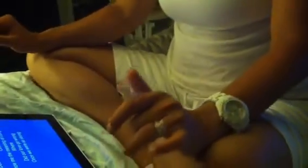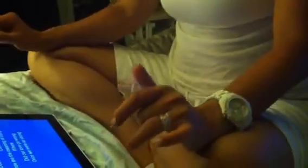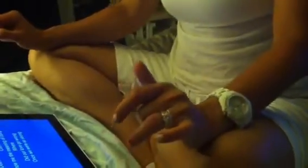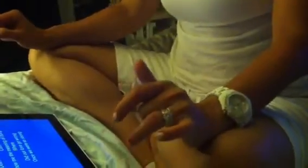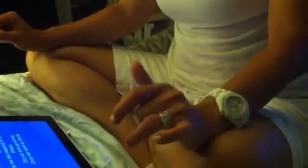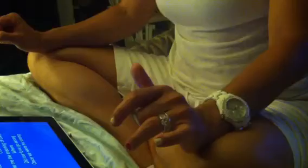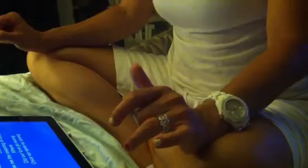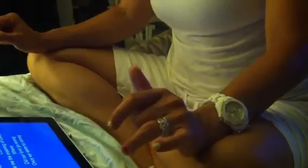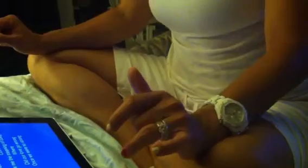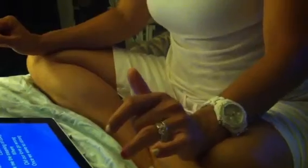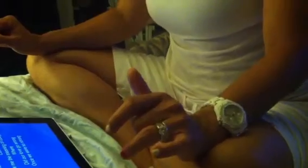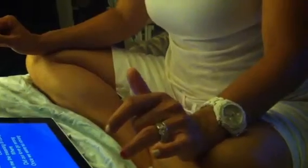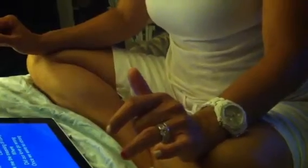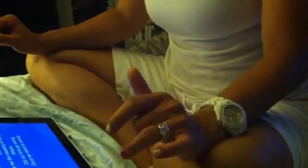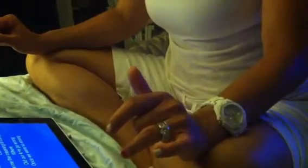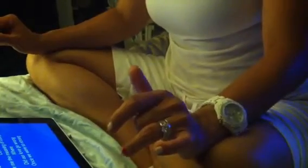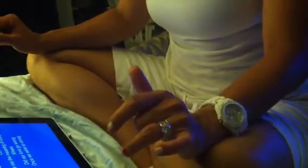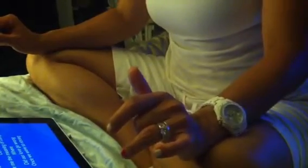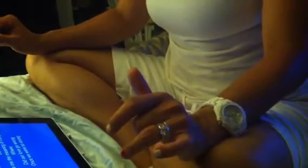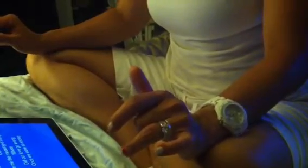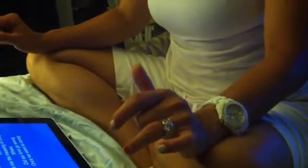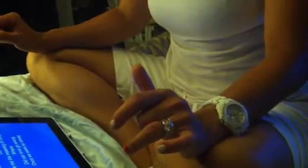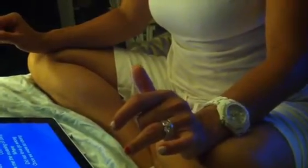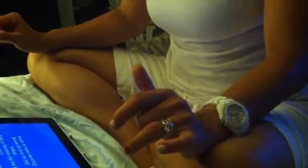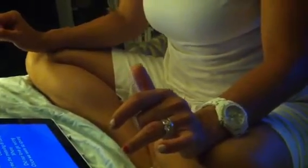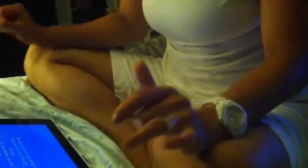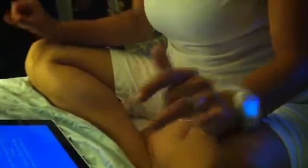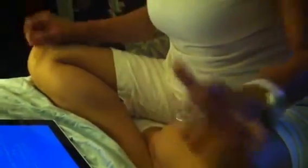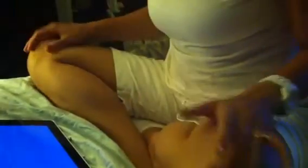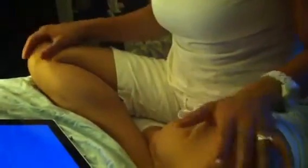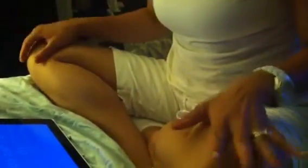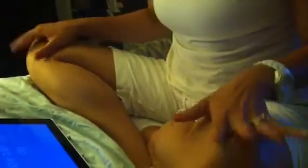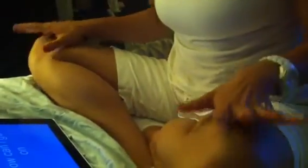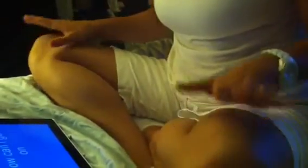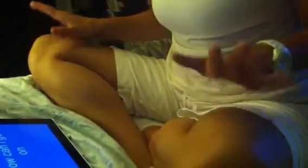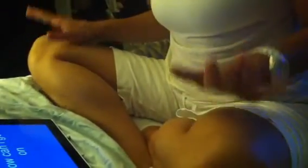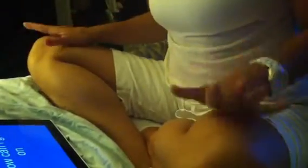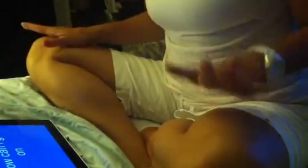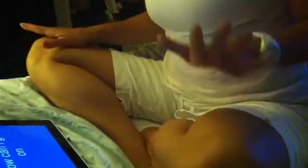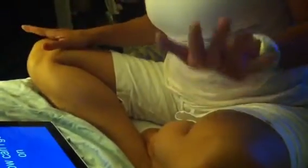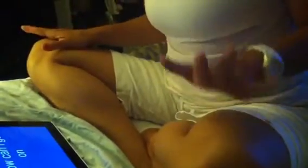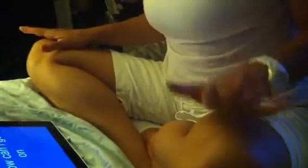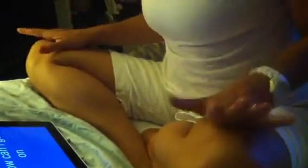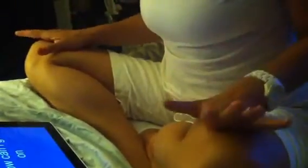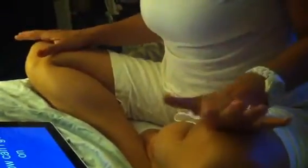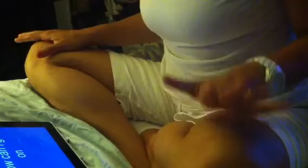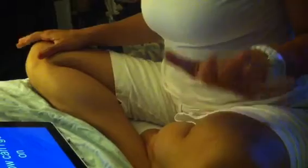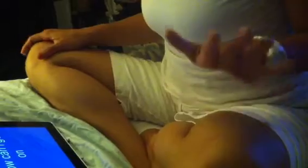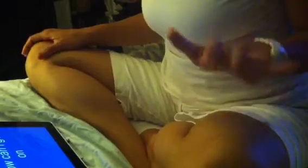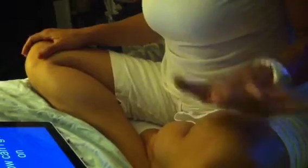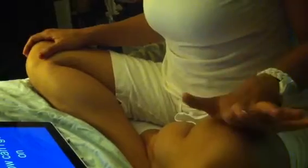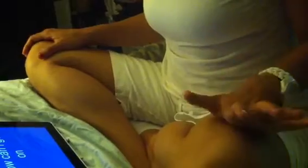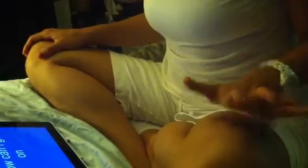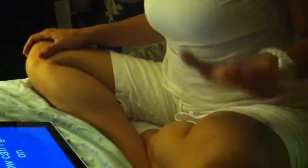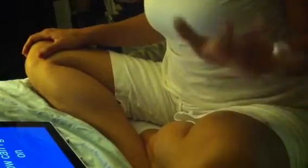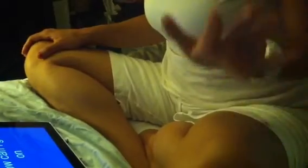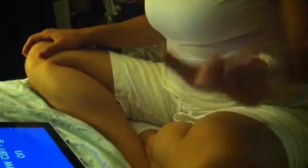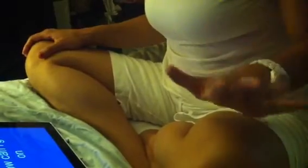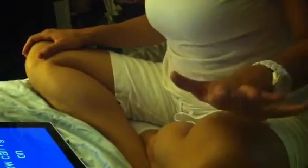Once we were so strong, how can I go on?